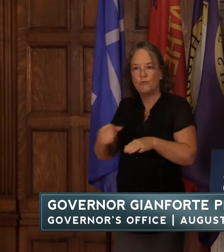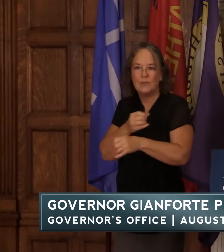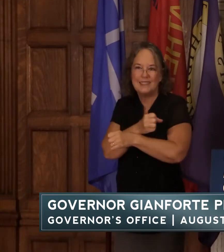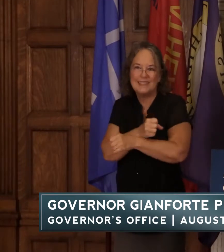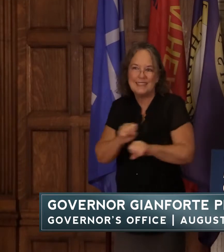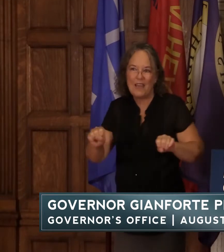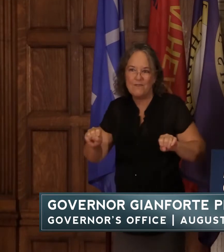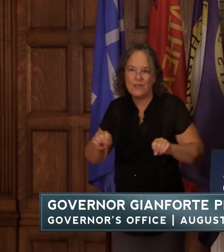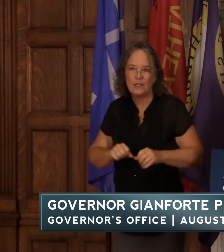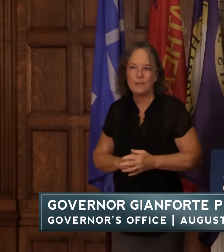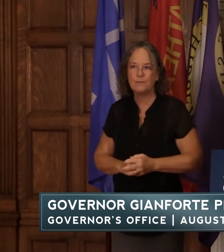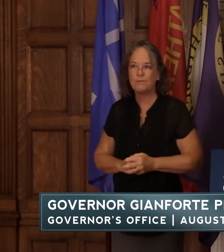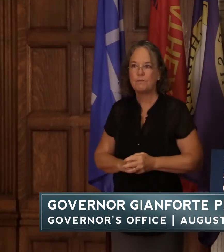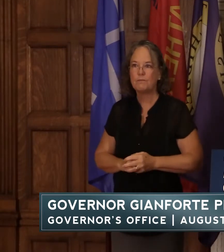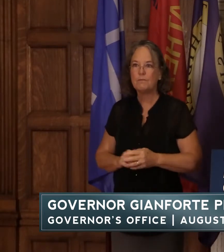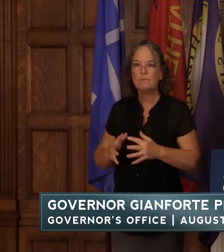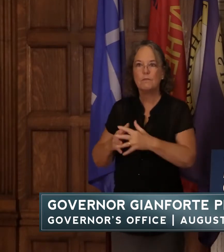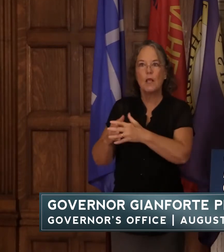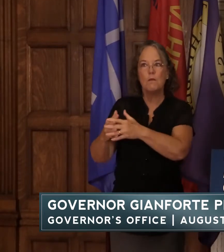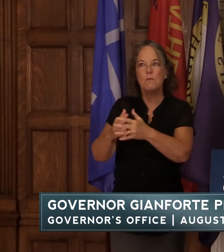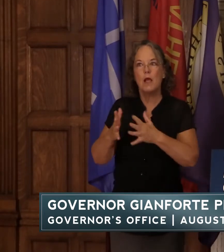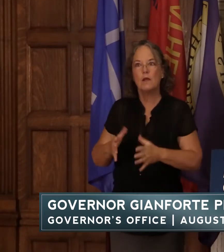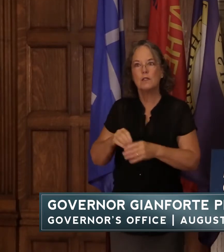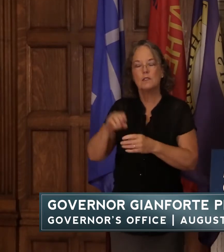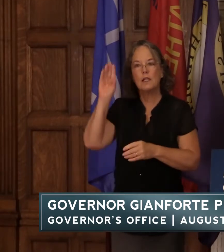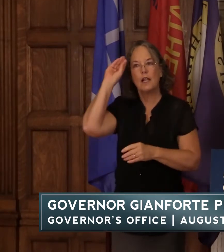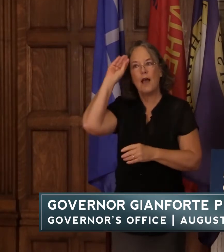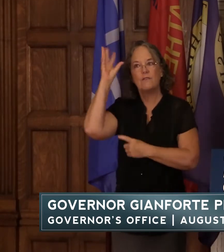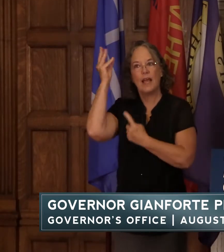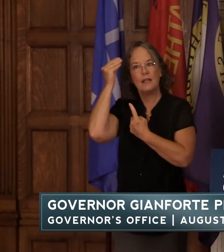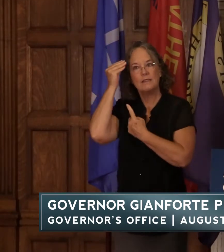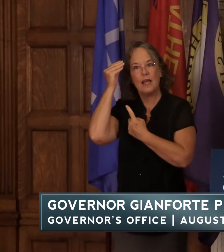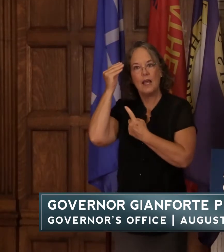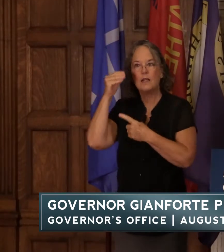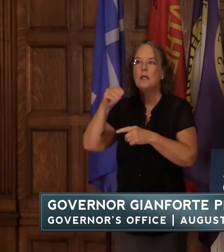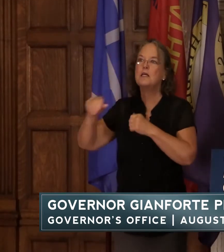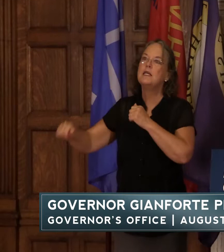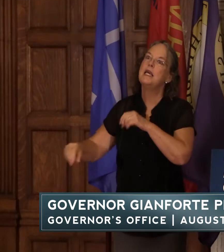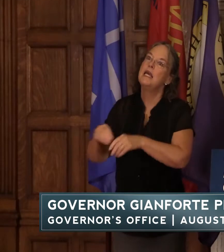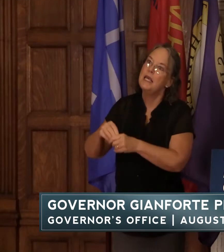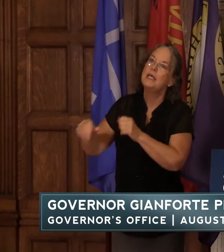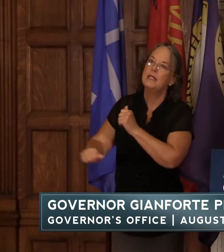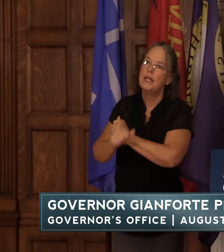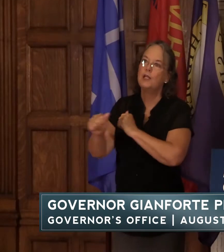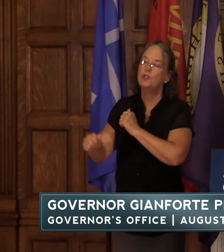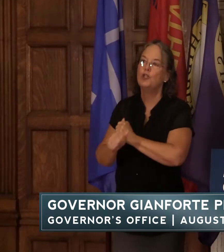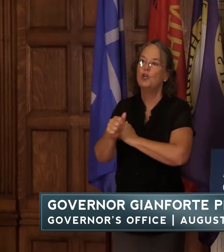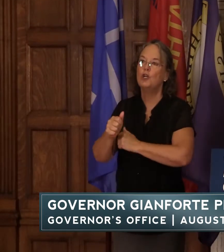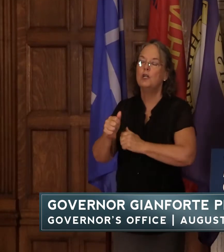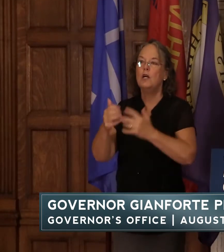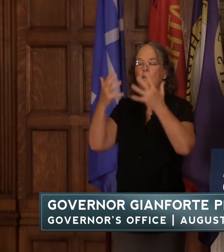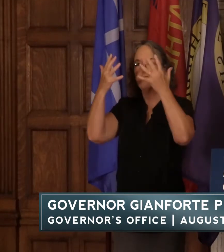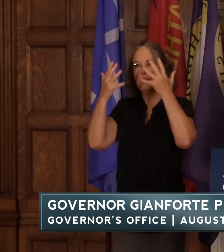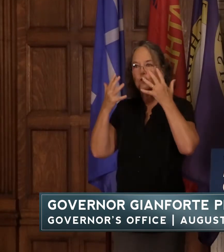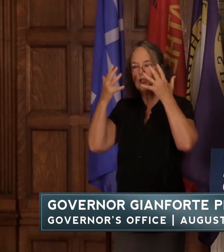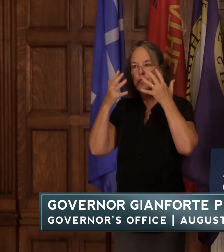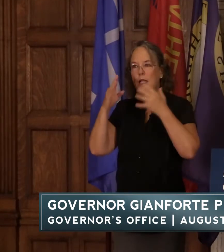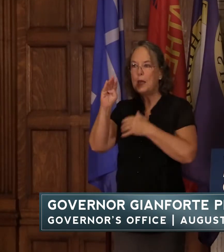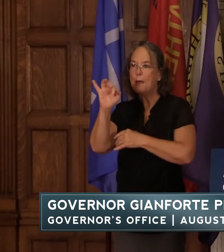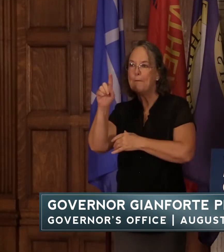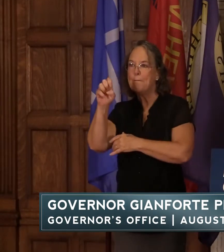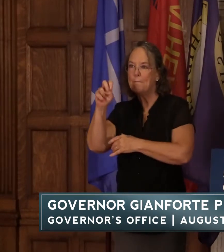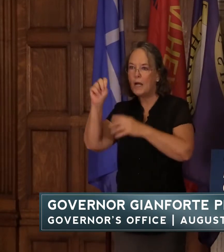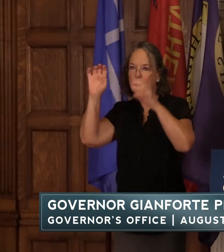american citizens in afghanistan are in danger unfortunately the biden